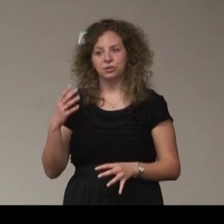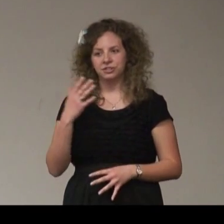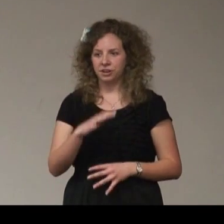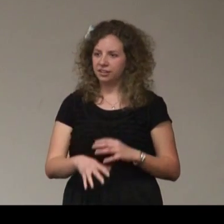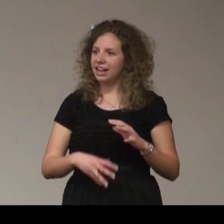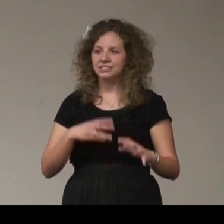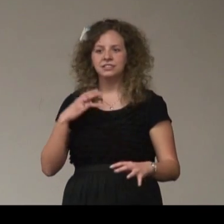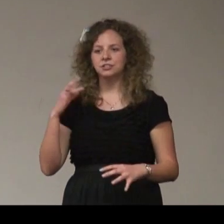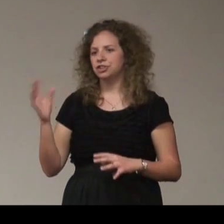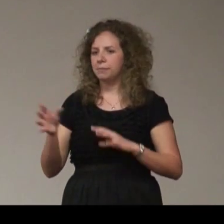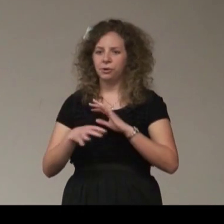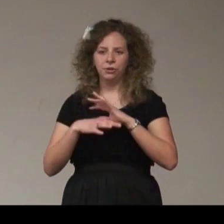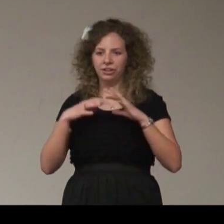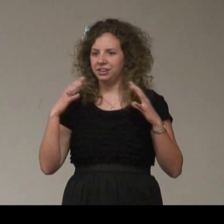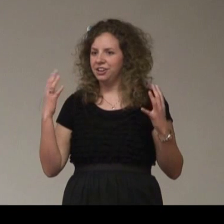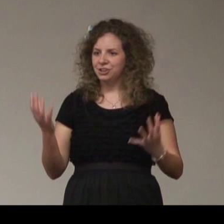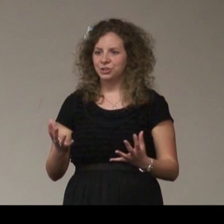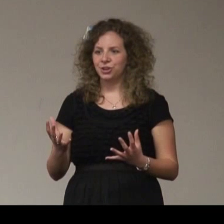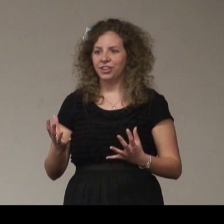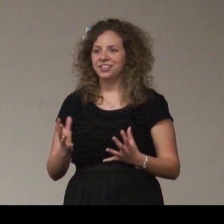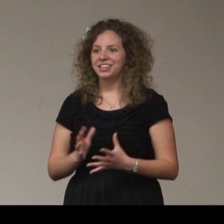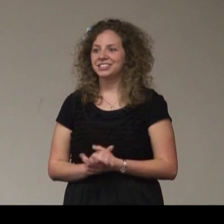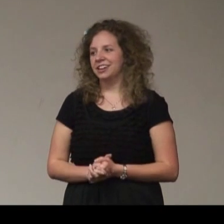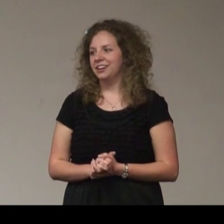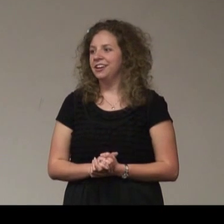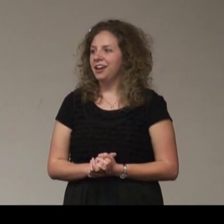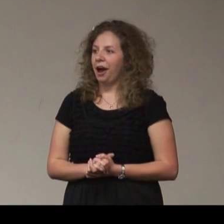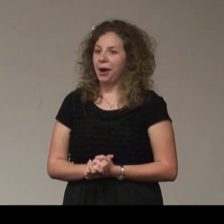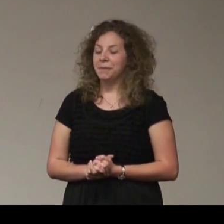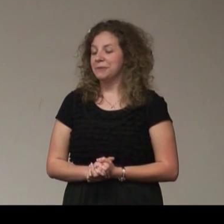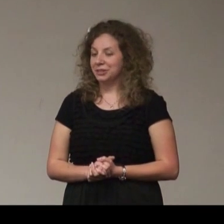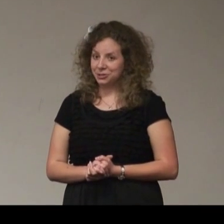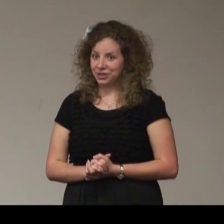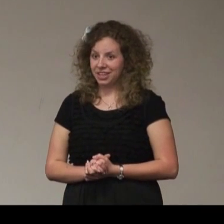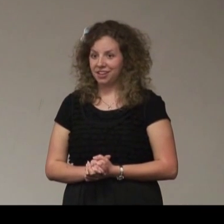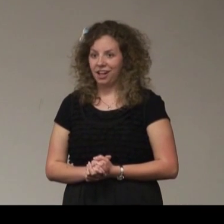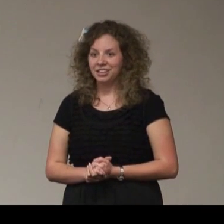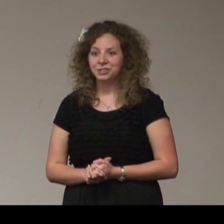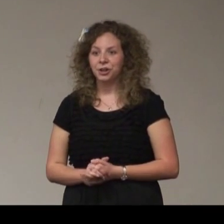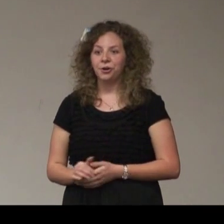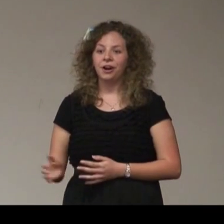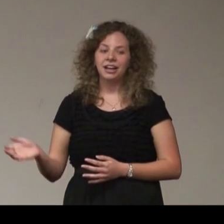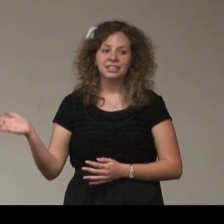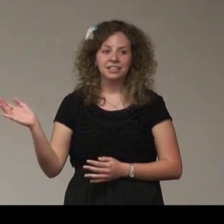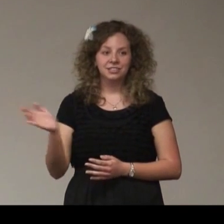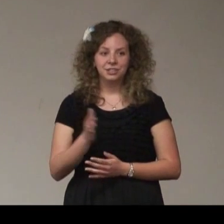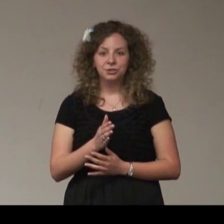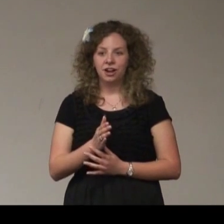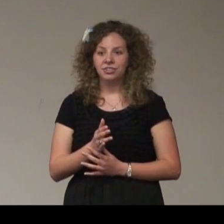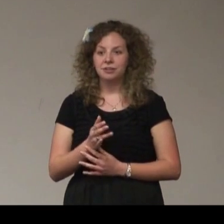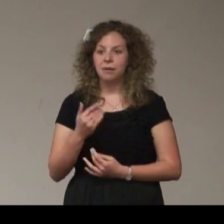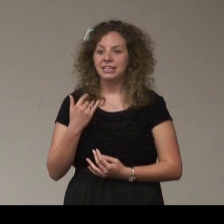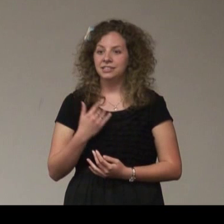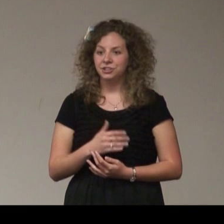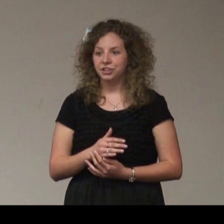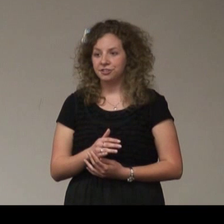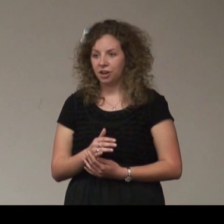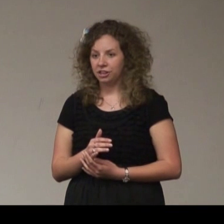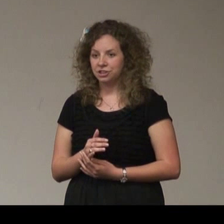four different classes and the chapel and just all the things there. I really enjoyed that a lot. So as I continued on in my senior year of college,